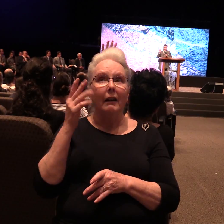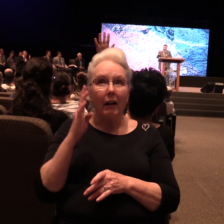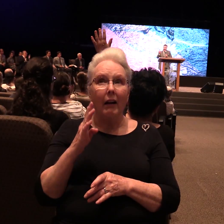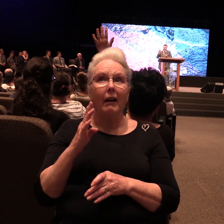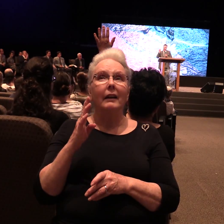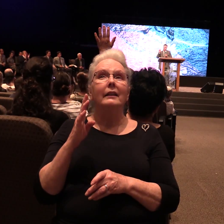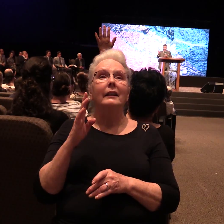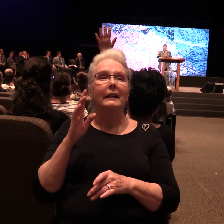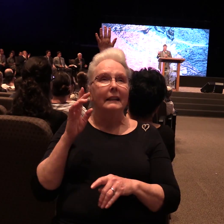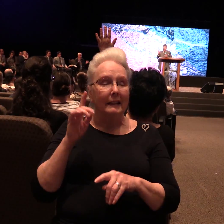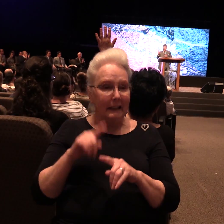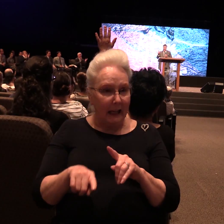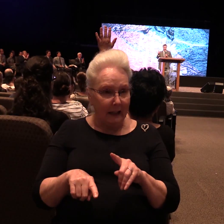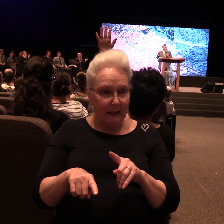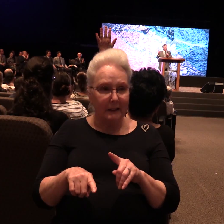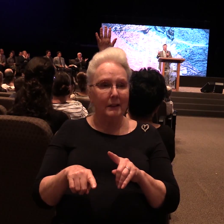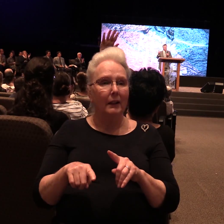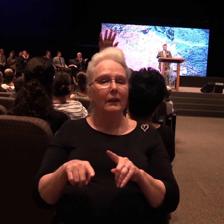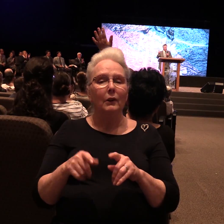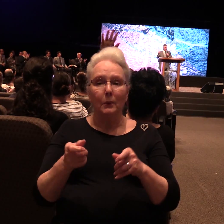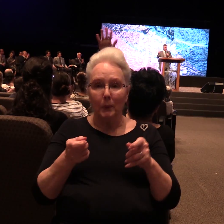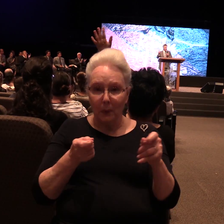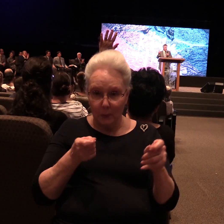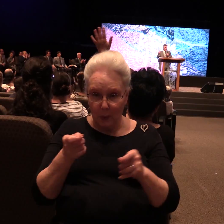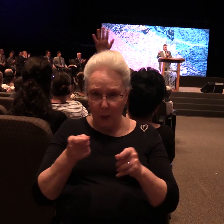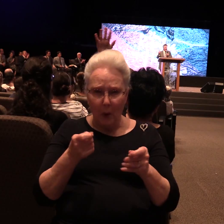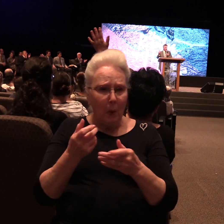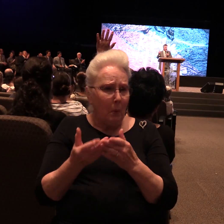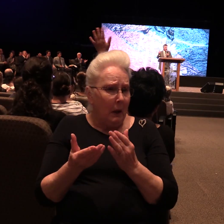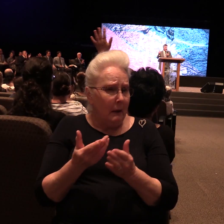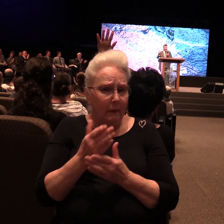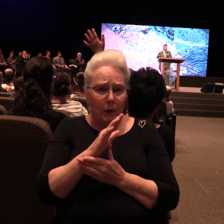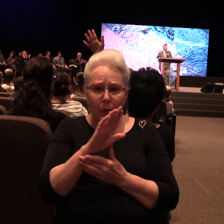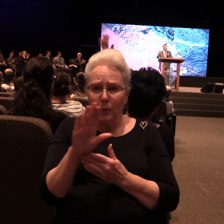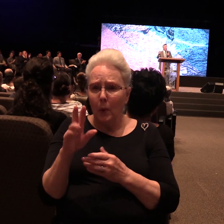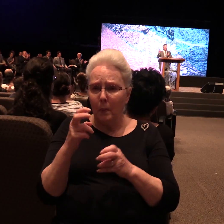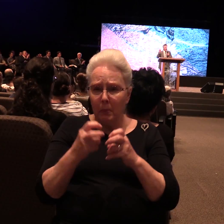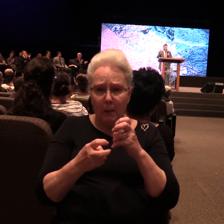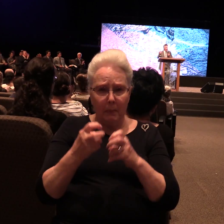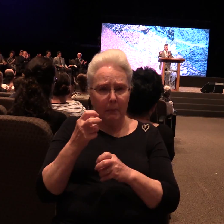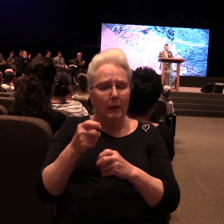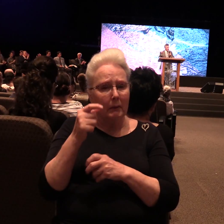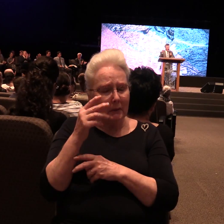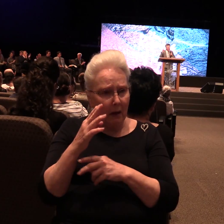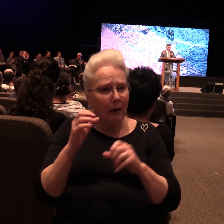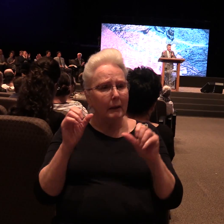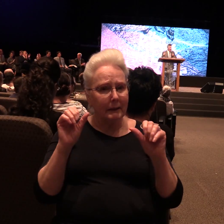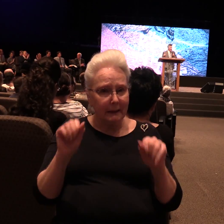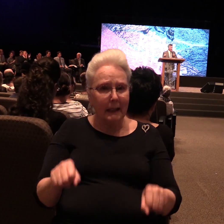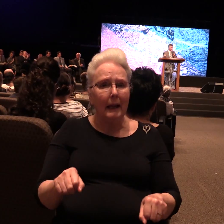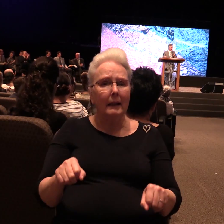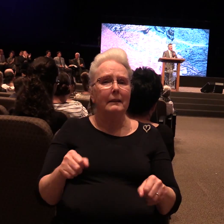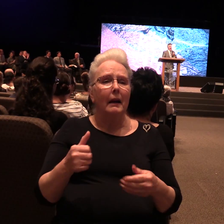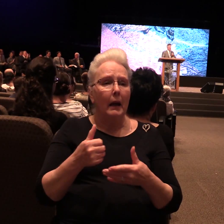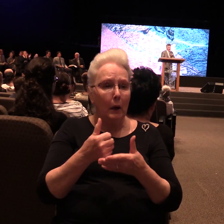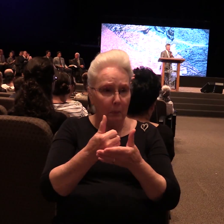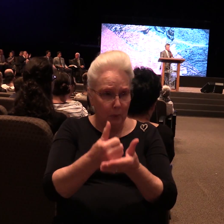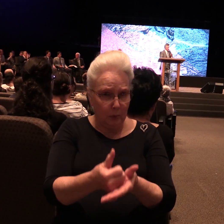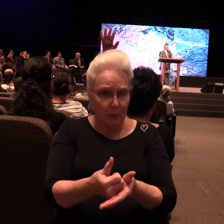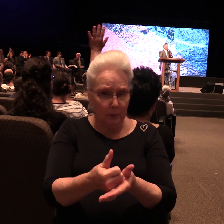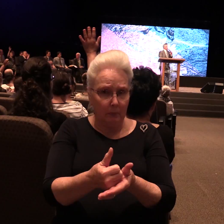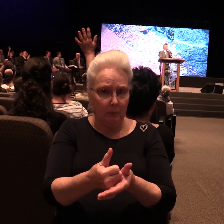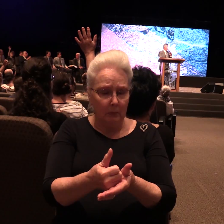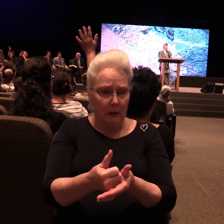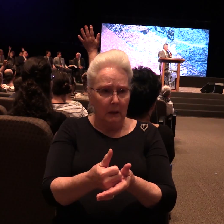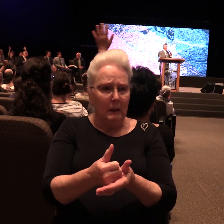God's divine power. Whatever condition you've arrived in today, God can override the laws of